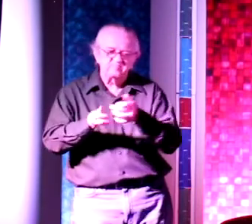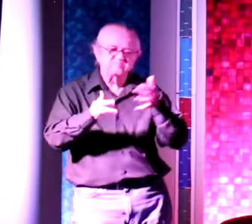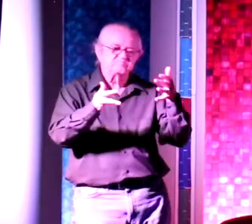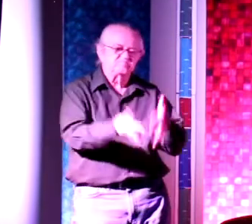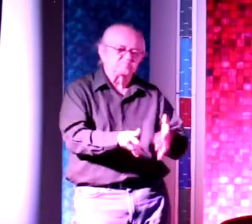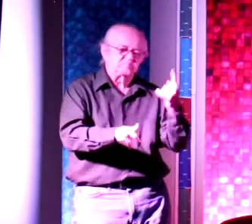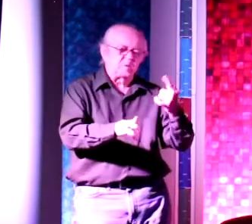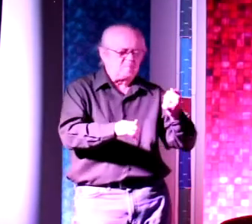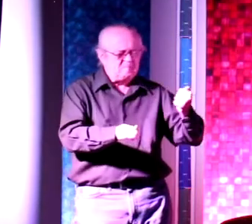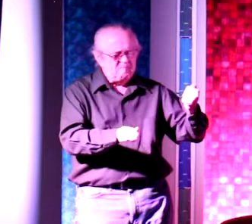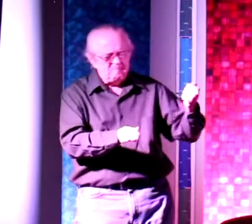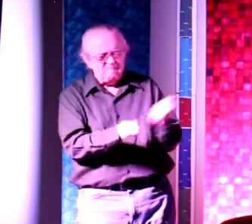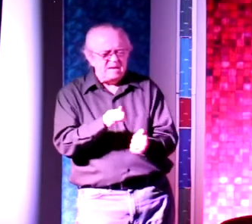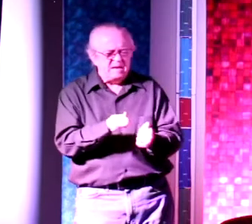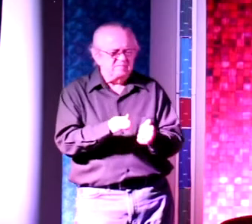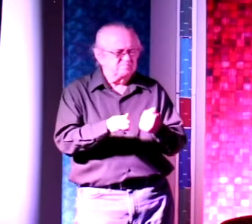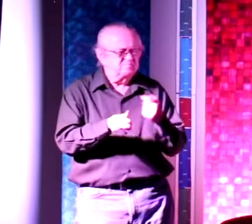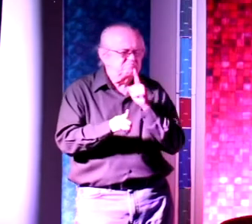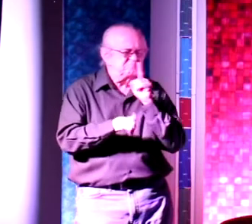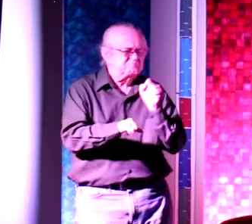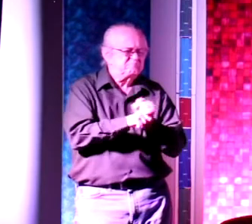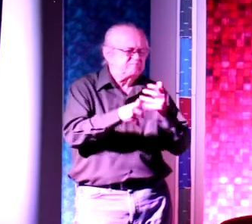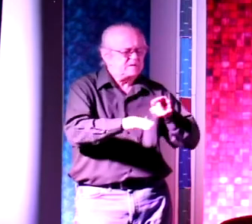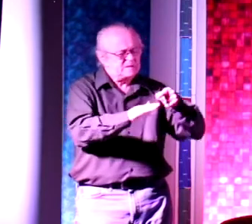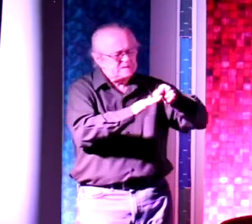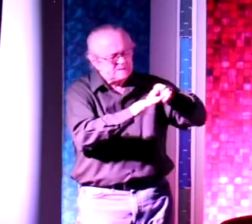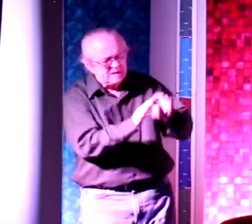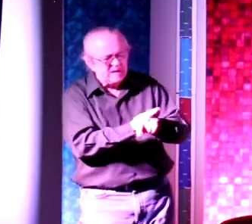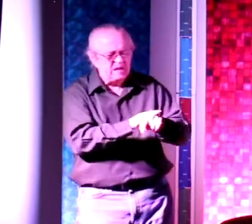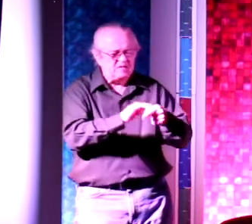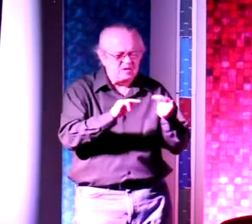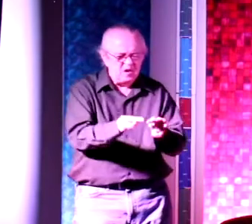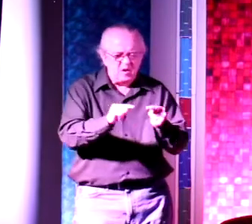mean horse. It's killed men. It has wounded other men.